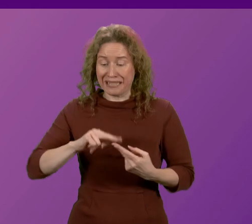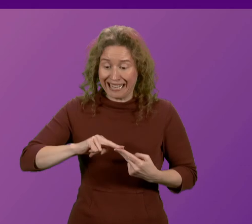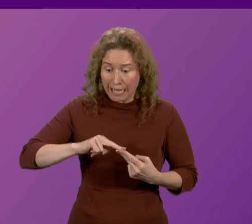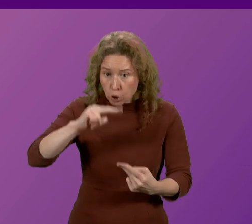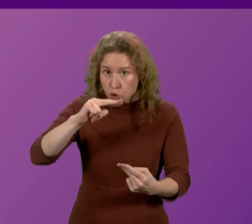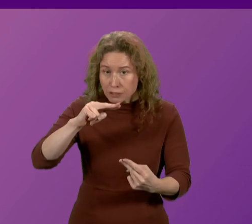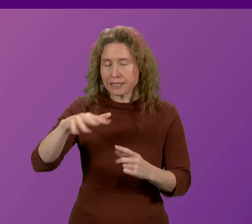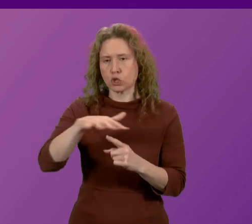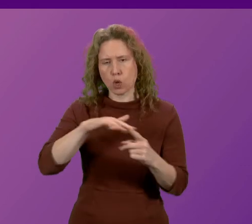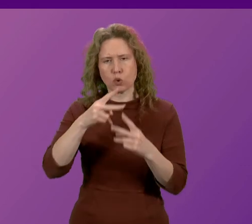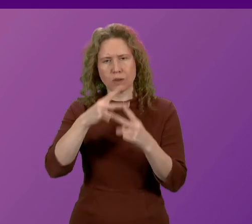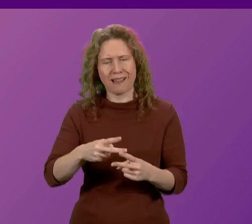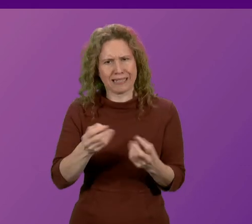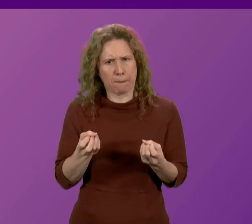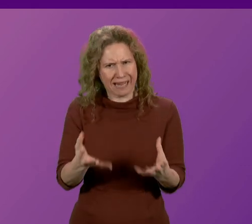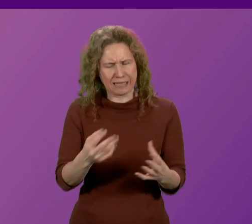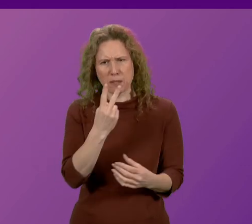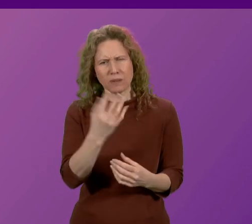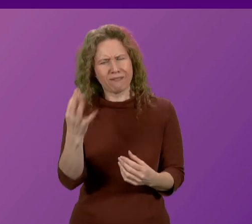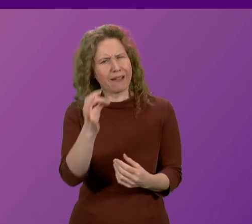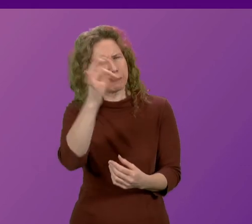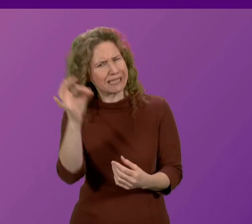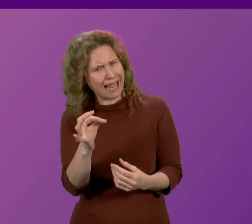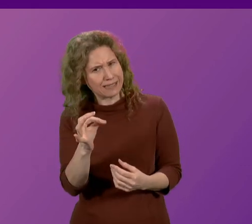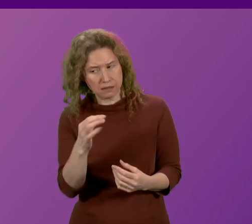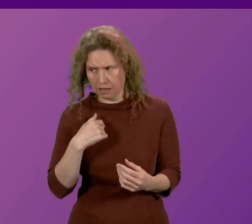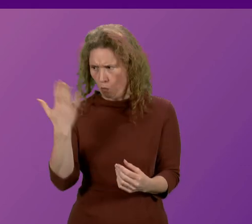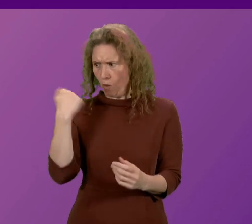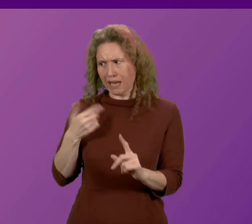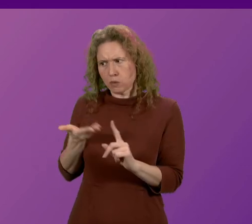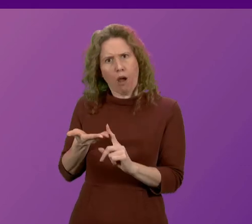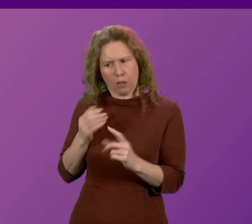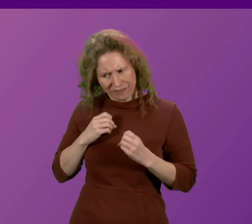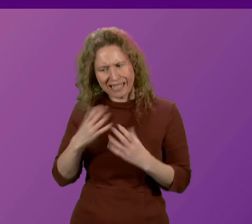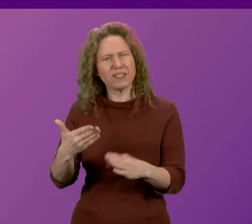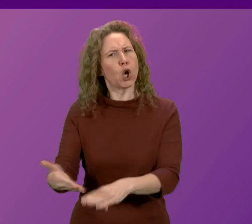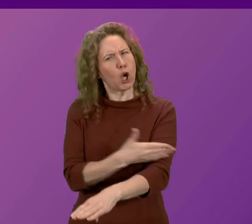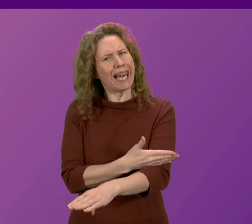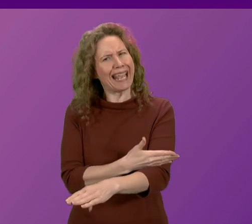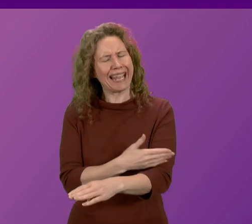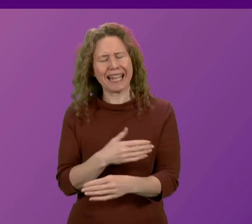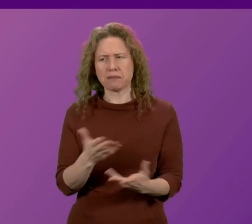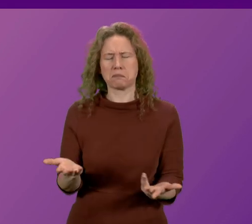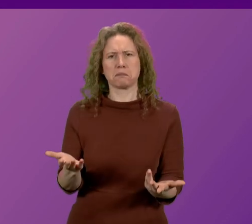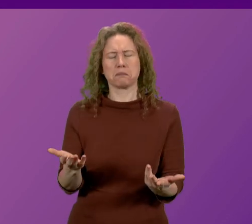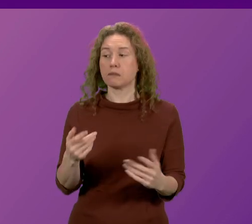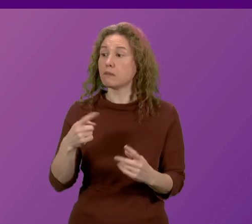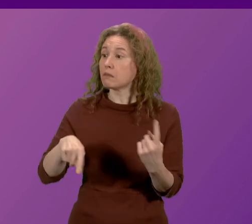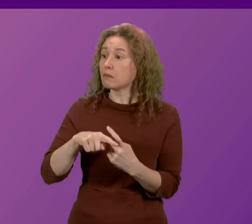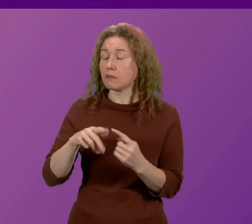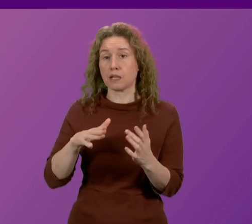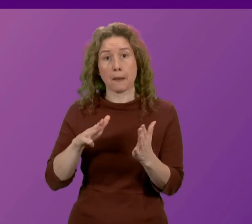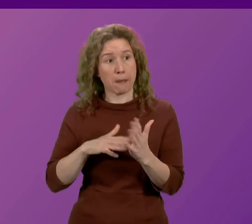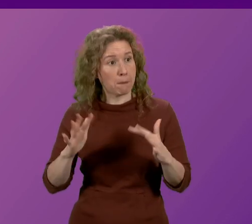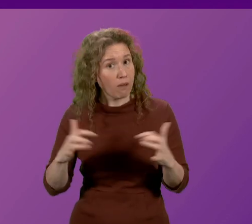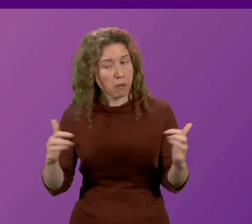social care spending by 25%, which was our target and we've delivered that early. Now, members of parliament have